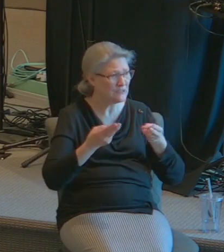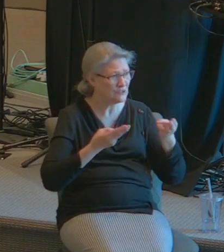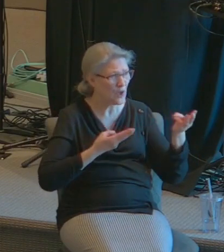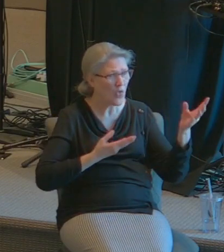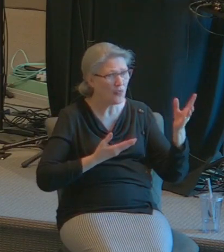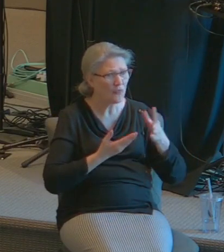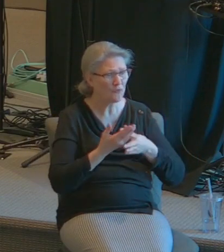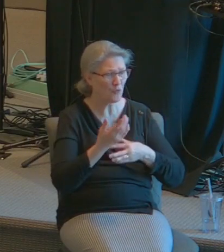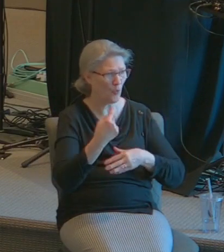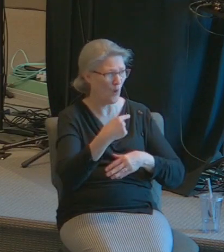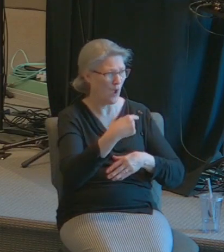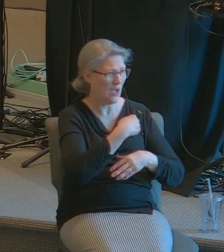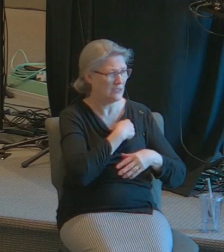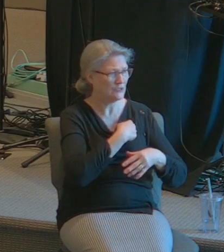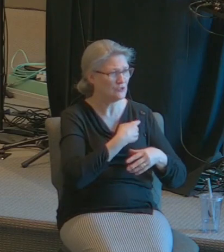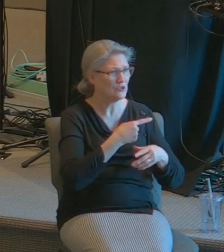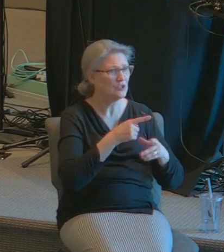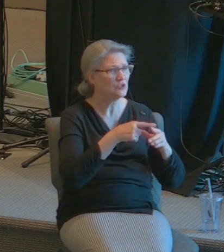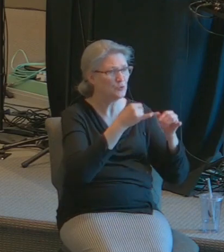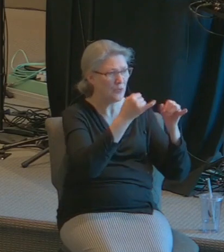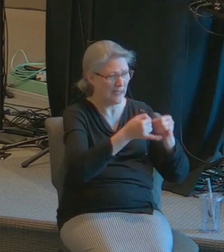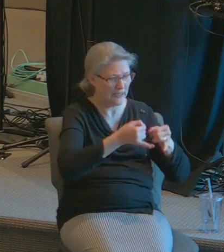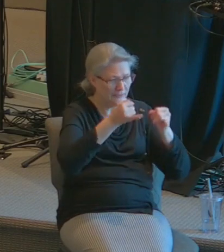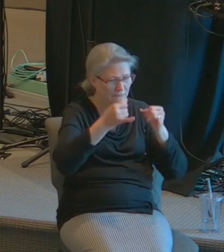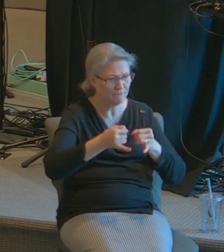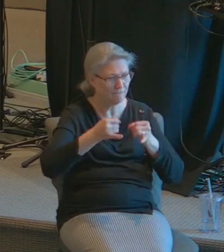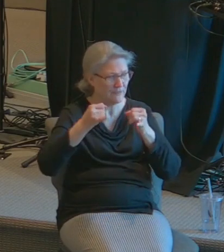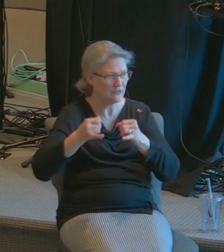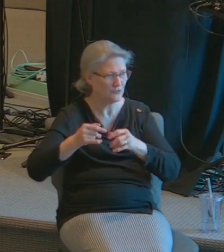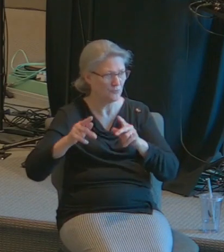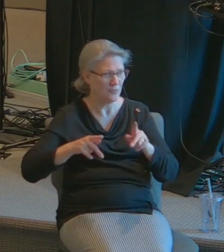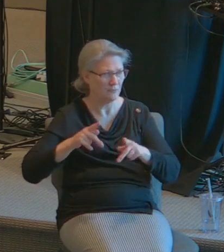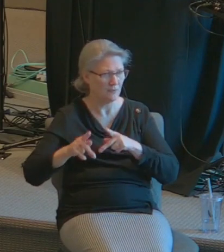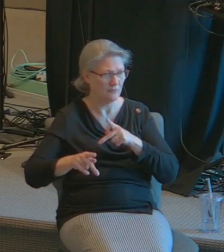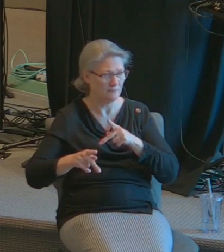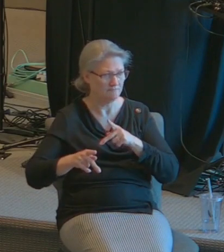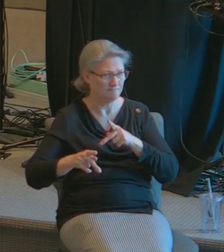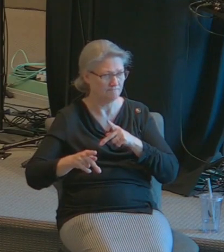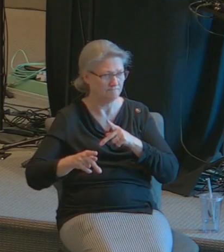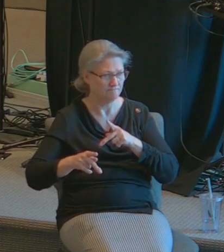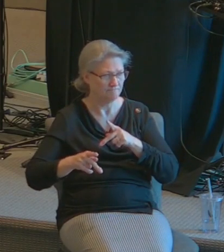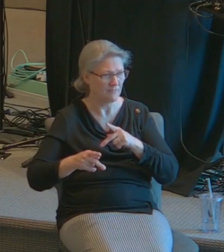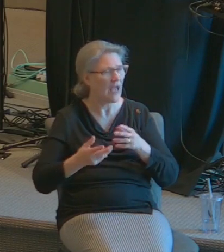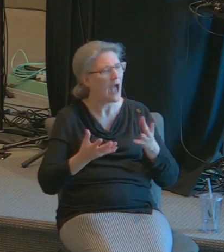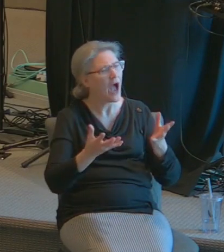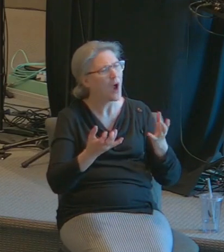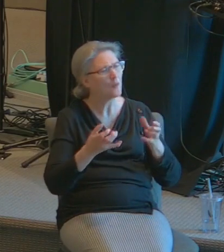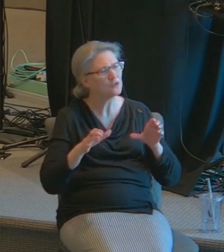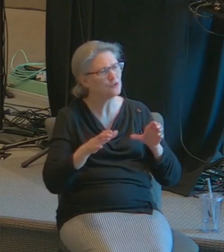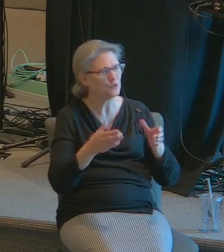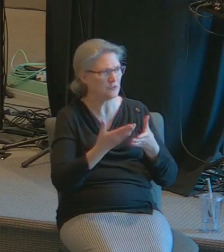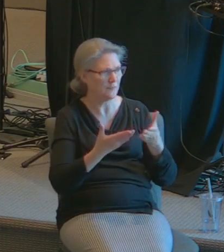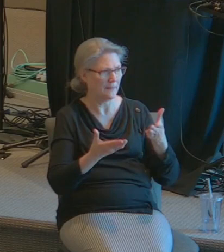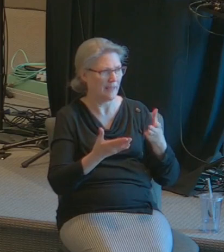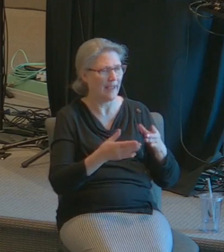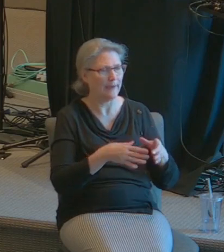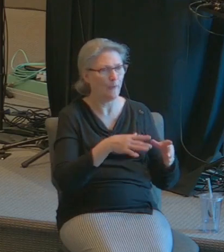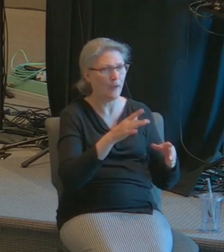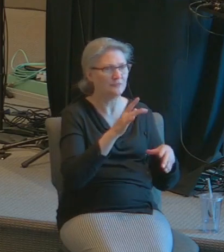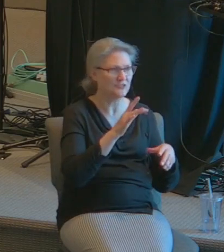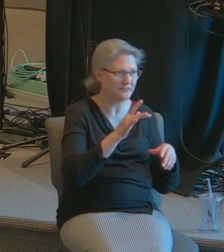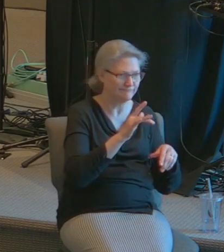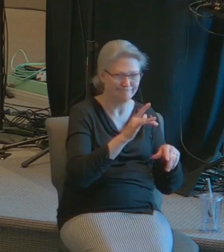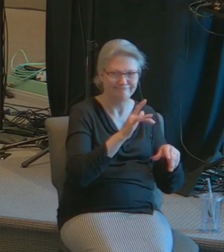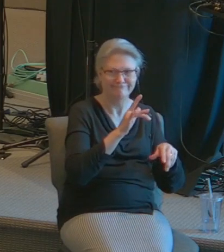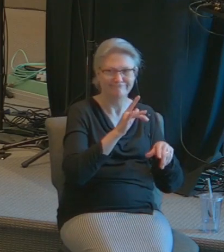to individuals let me ask you to do something I know I'm just hitting and missing this